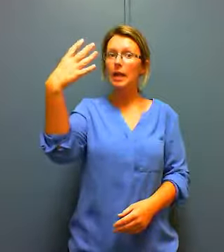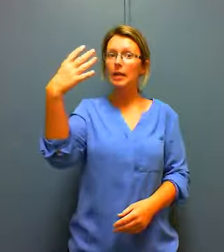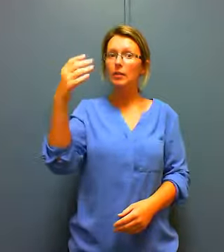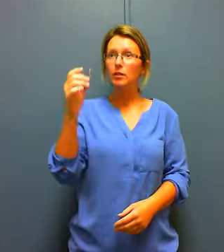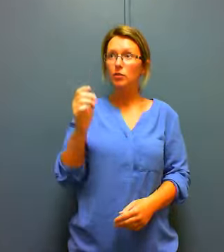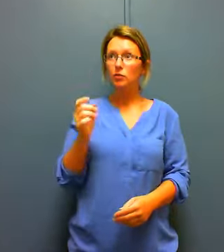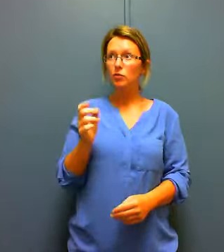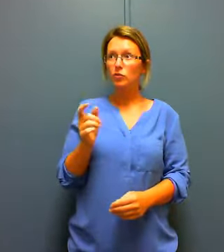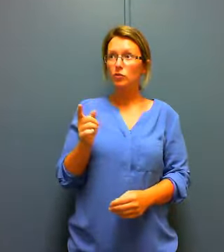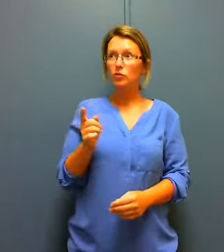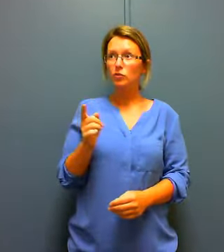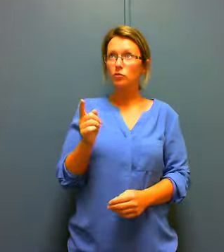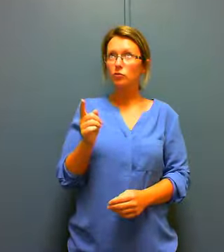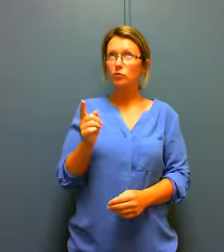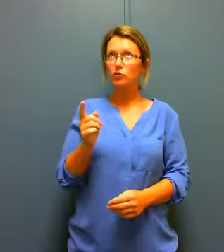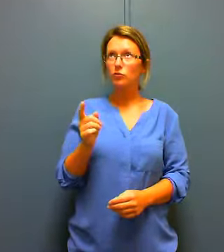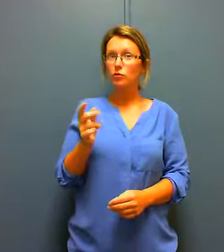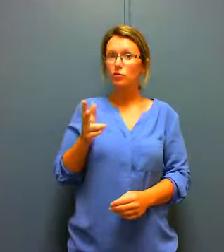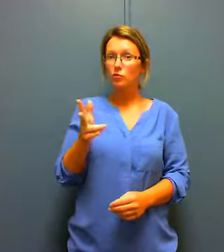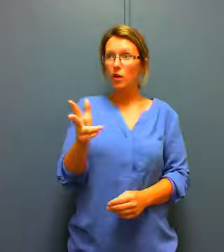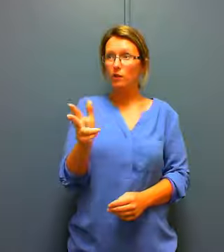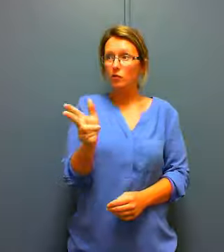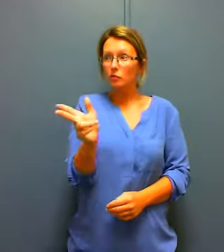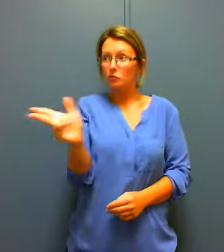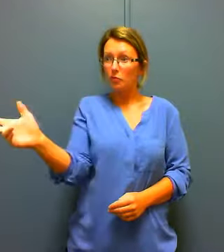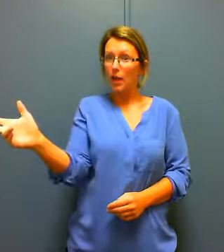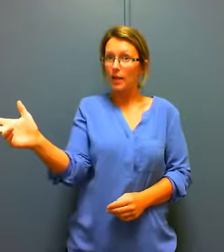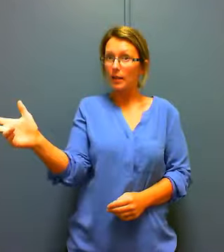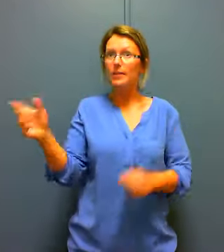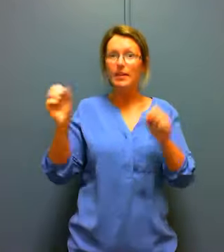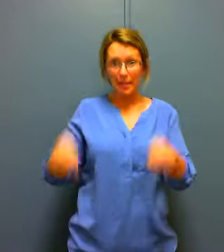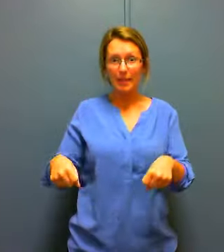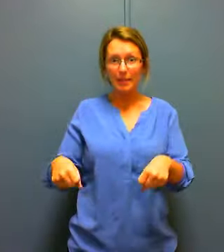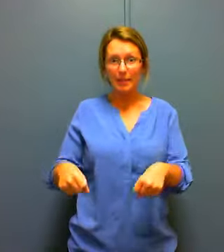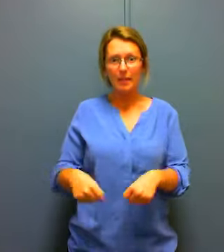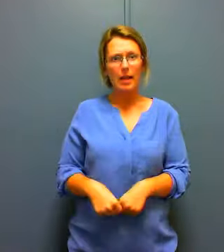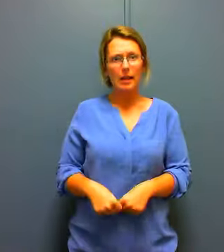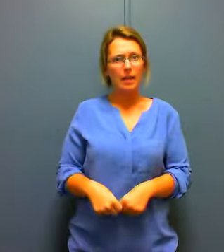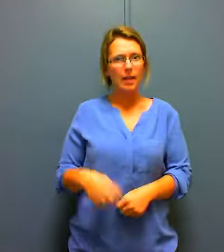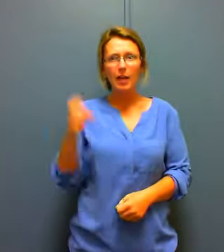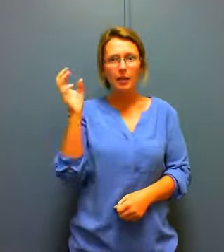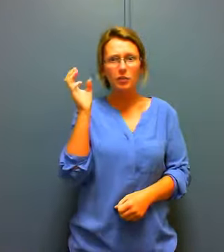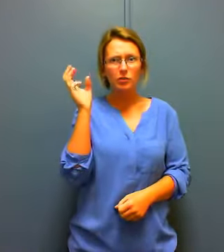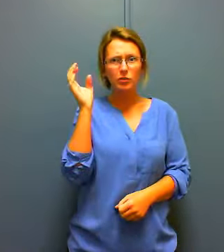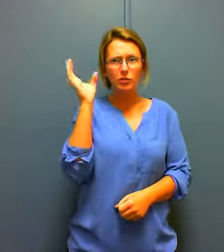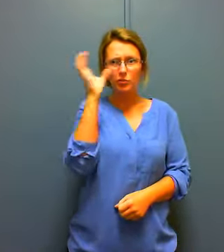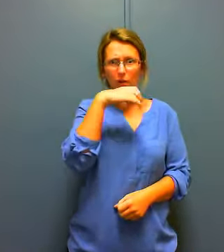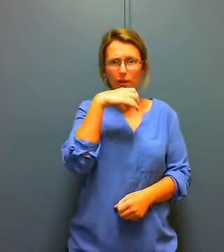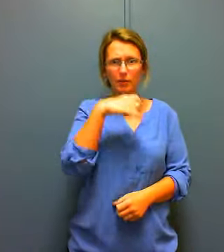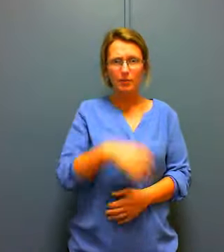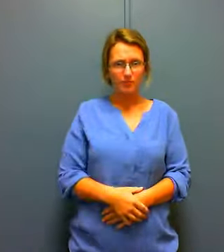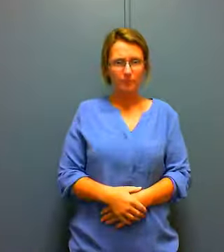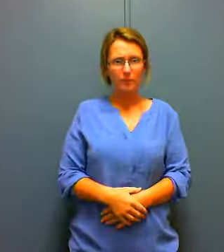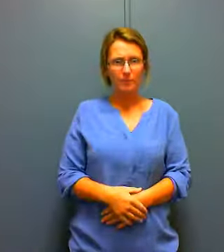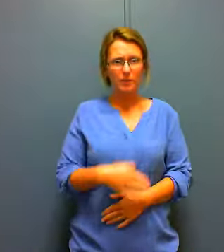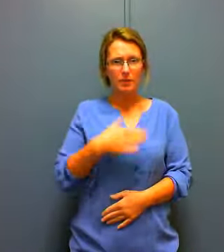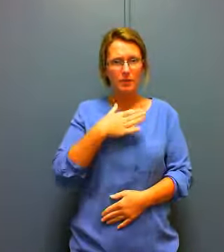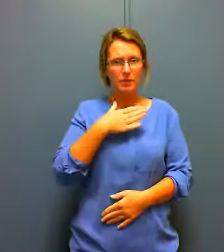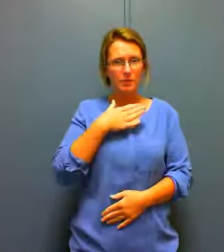knowing and I was actually in the car with you that was my first time for me to see my wife drive